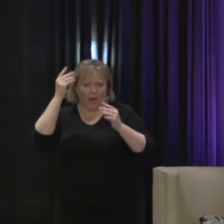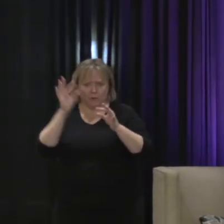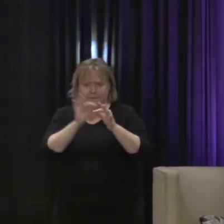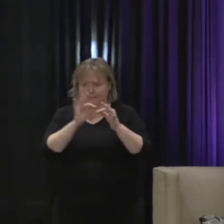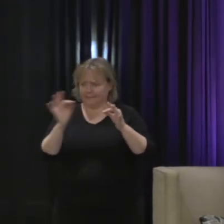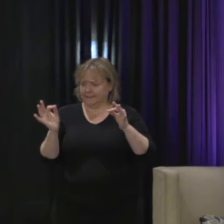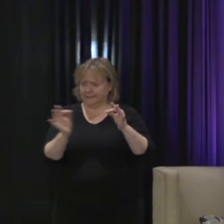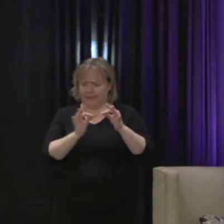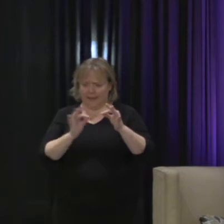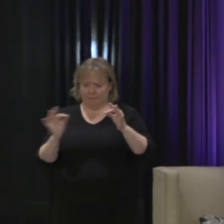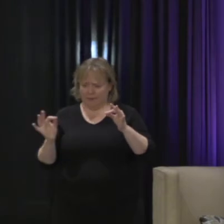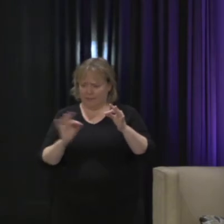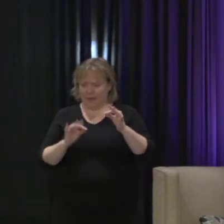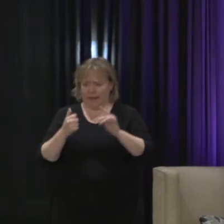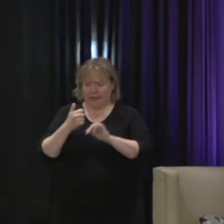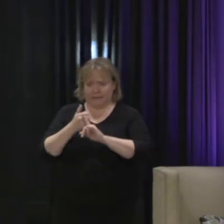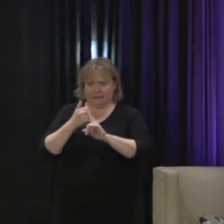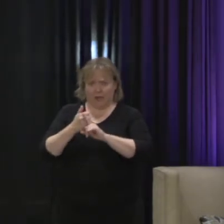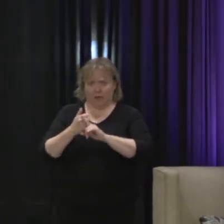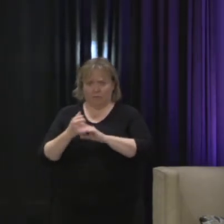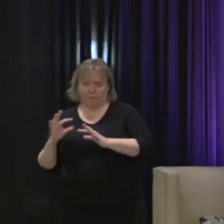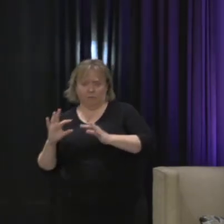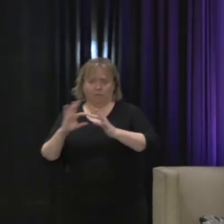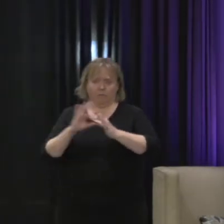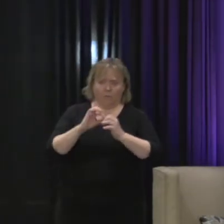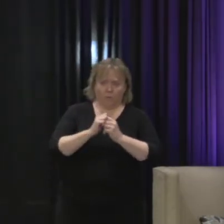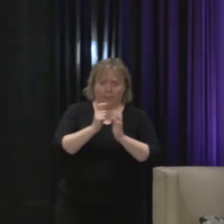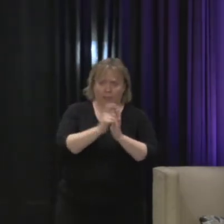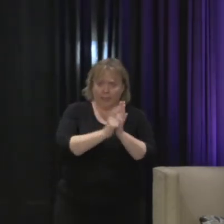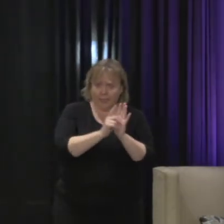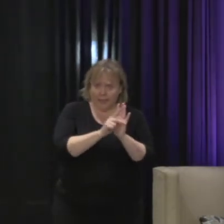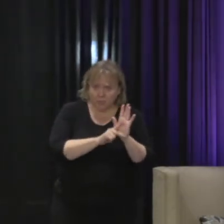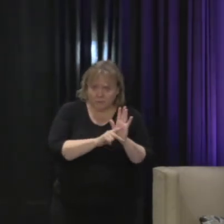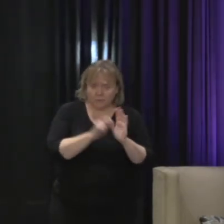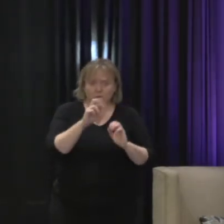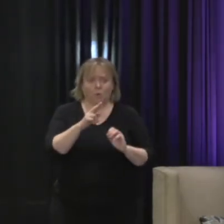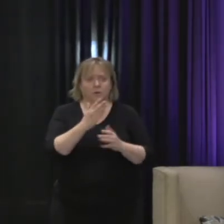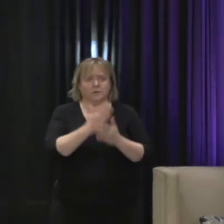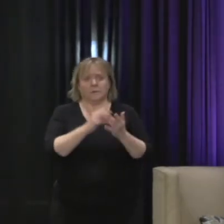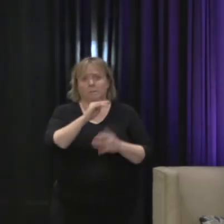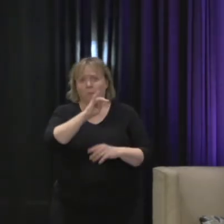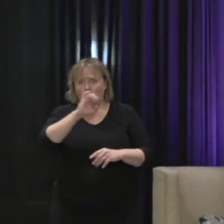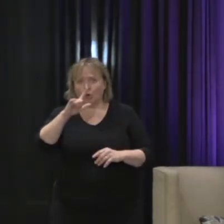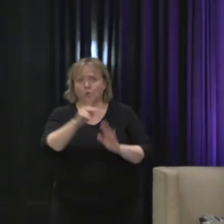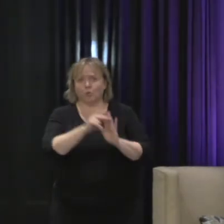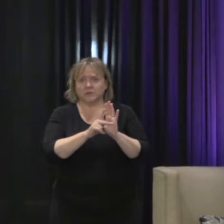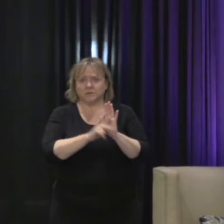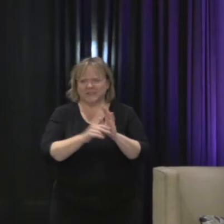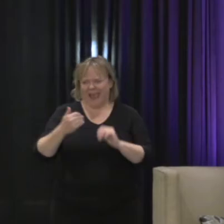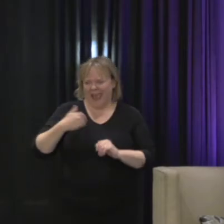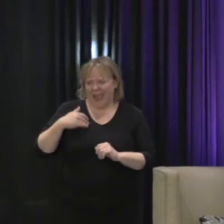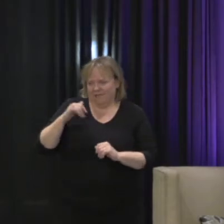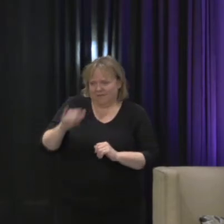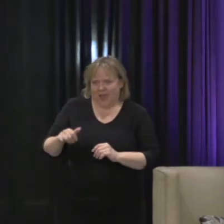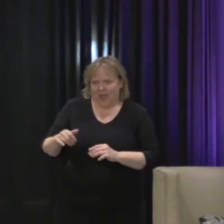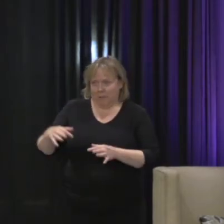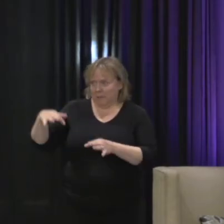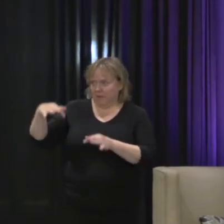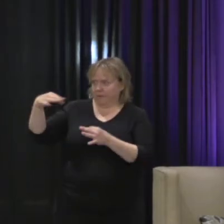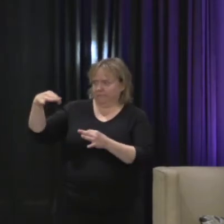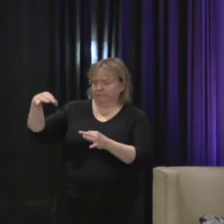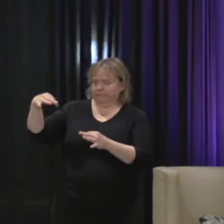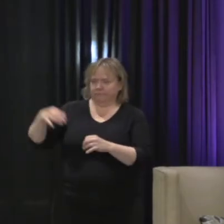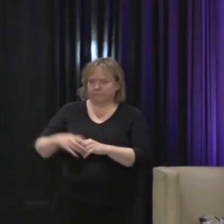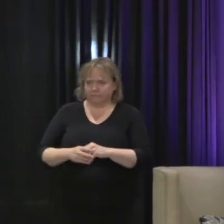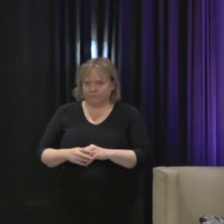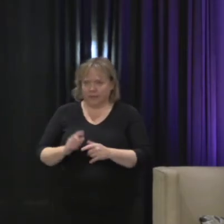in as many kind of either legal principles or moral principles as you can. And then working, I mean, this